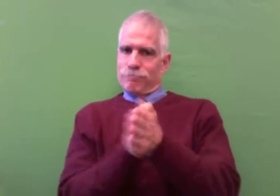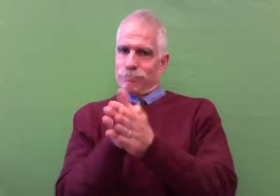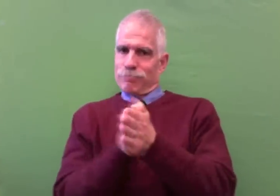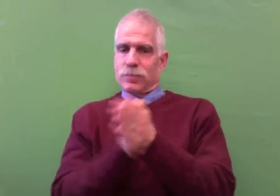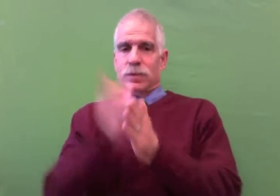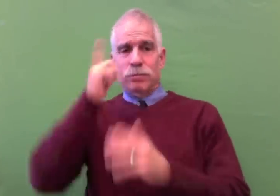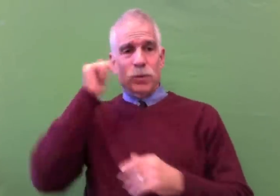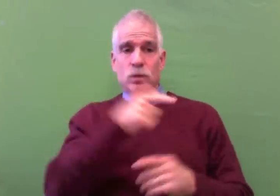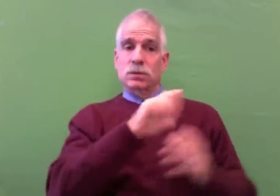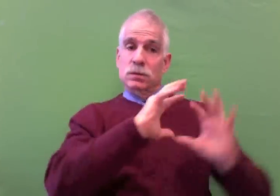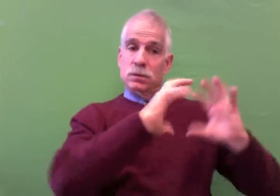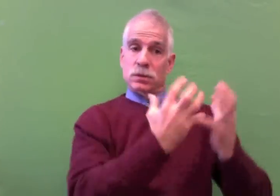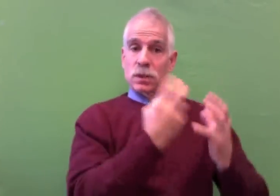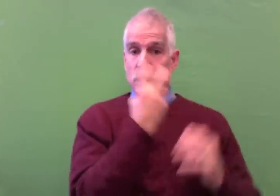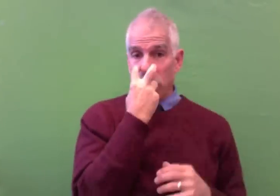not as part of the IDEA.